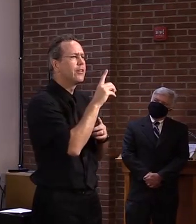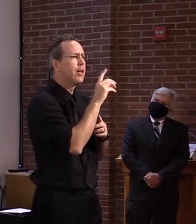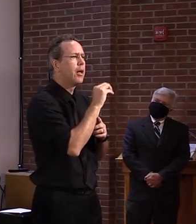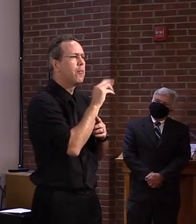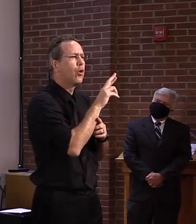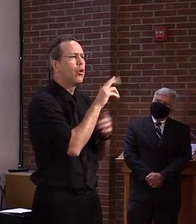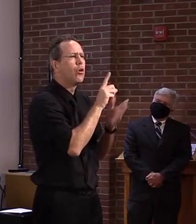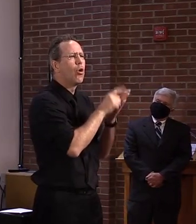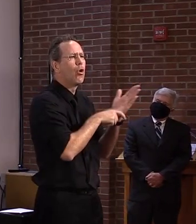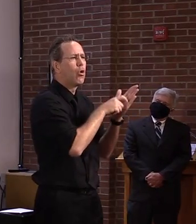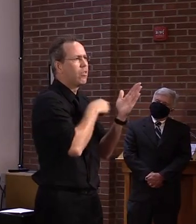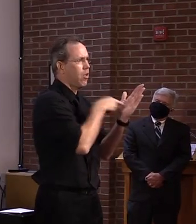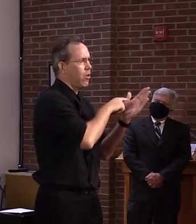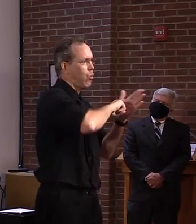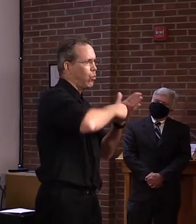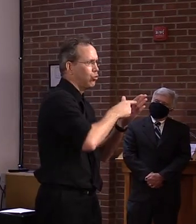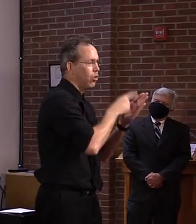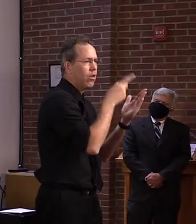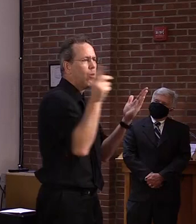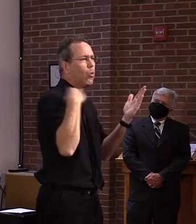The experience in Vermont,